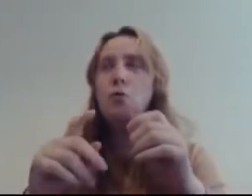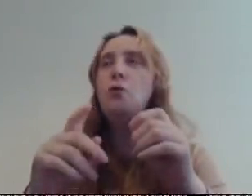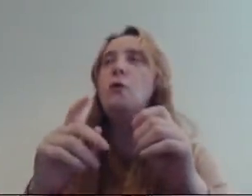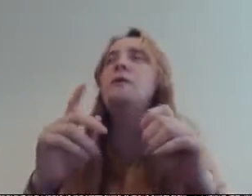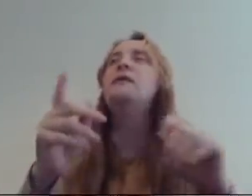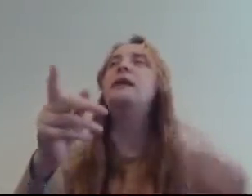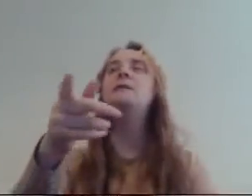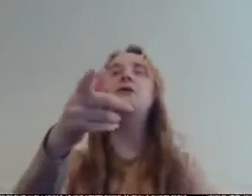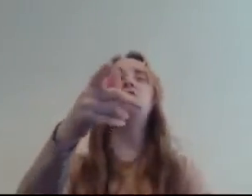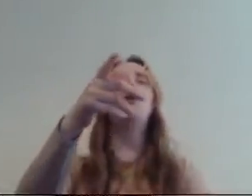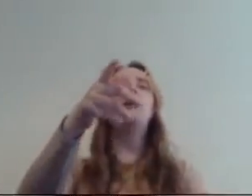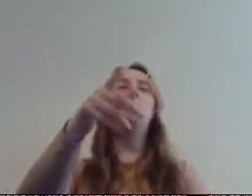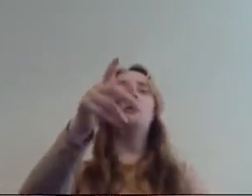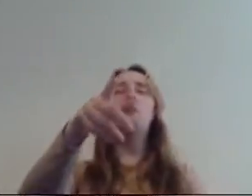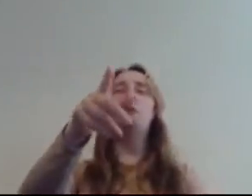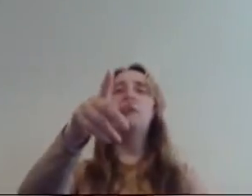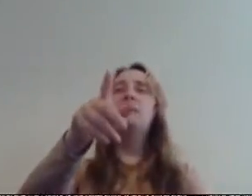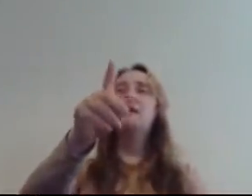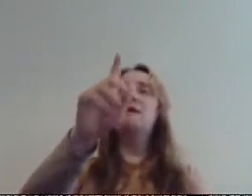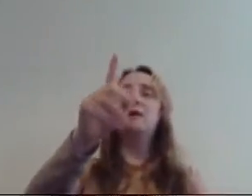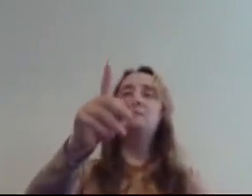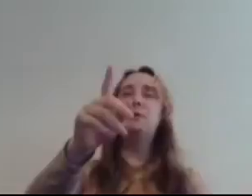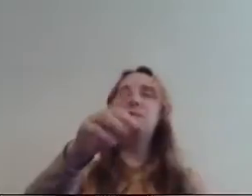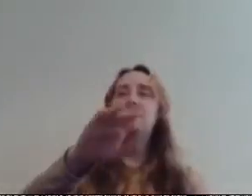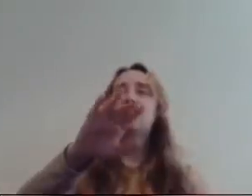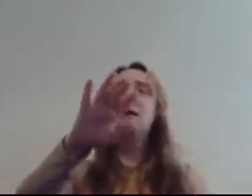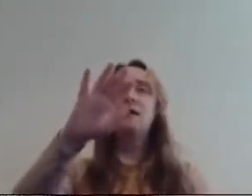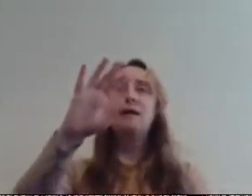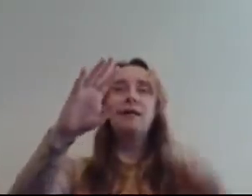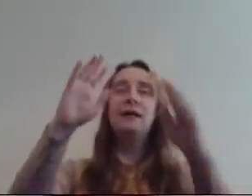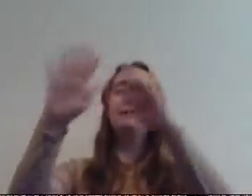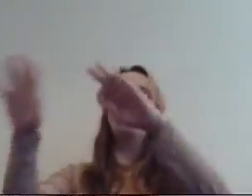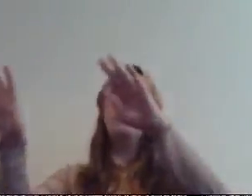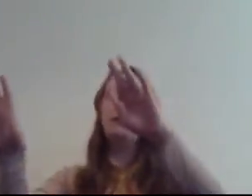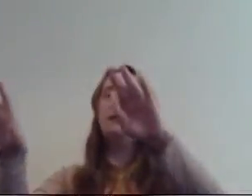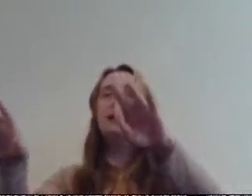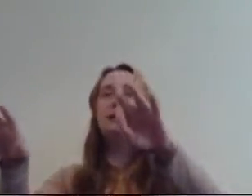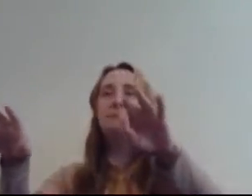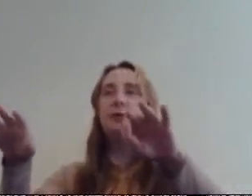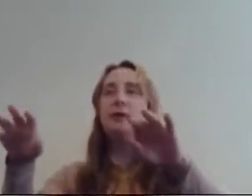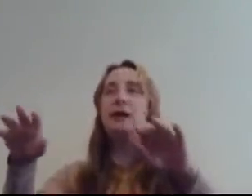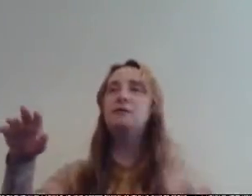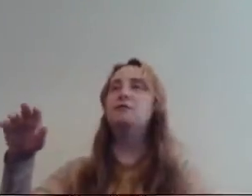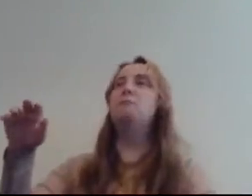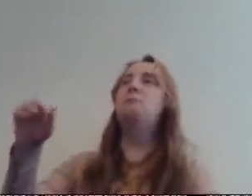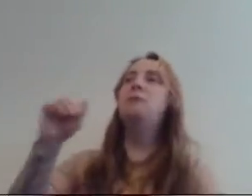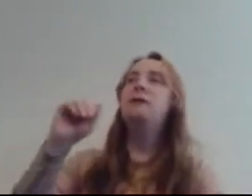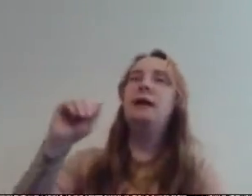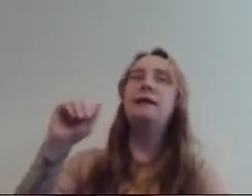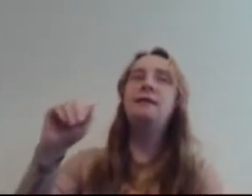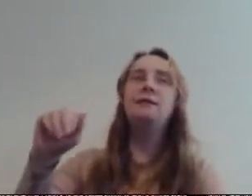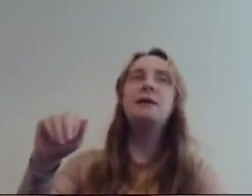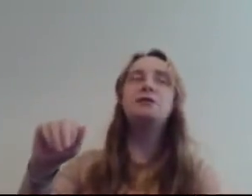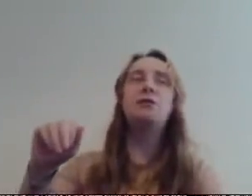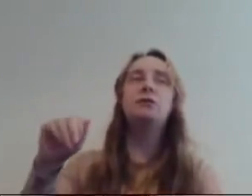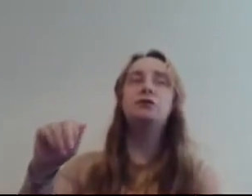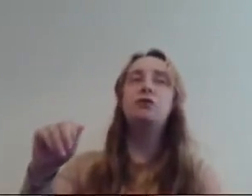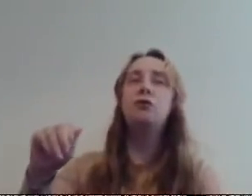no wait they can't get a draw but i'm talking about if class B wins then it has to draw that way aye but you can't end the match on a draw